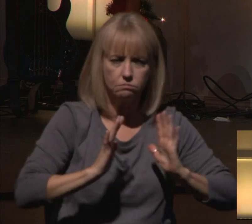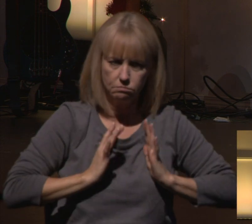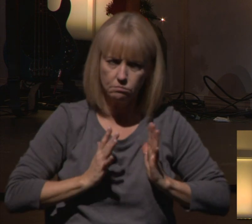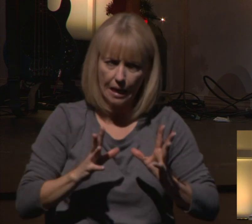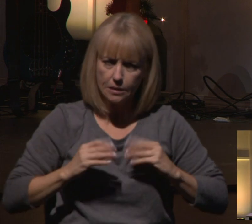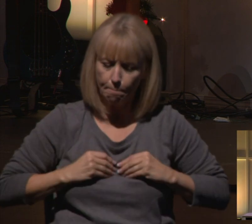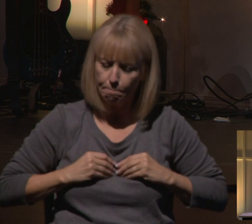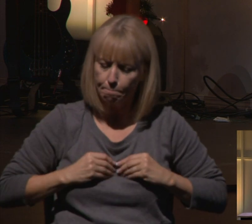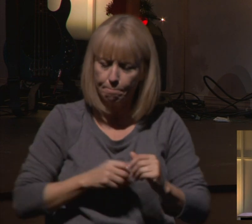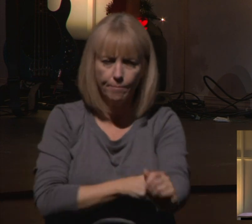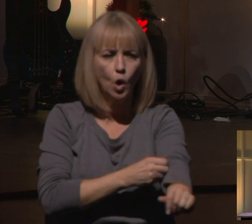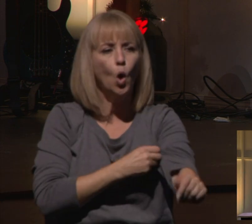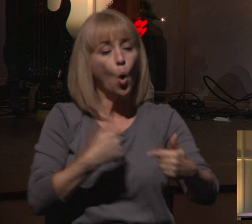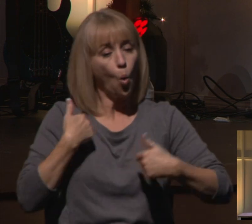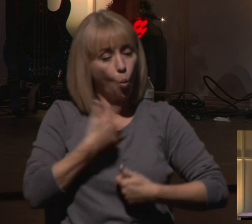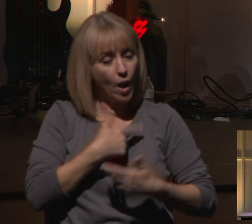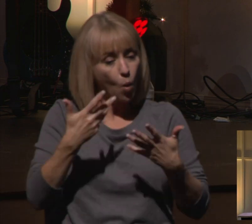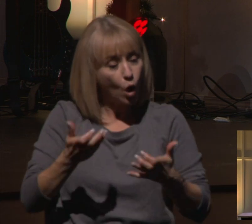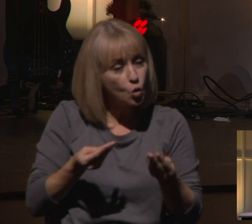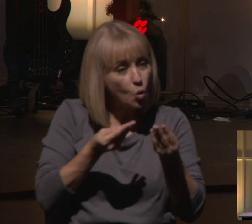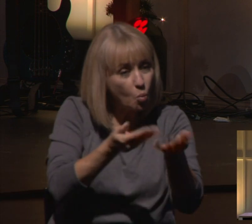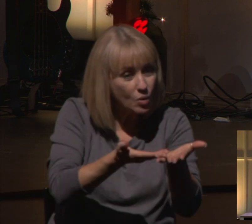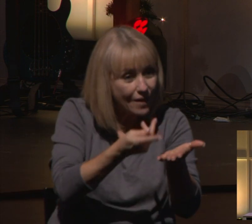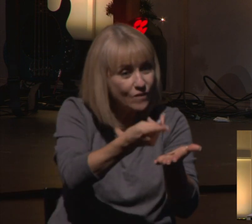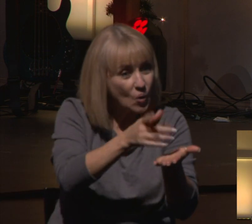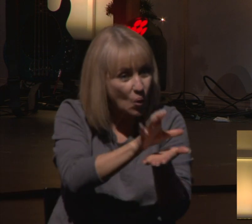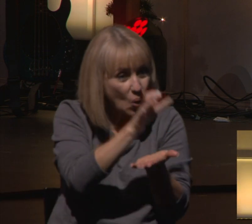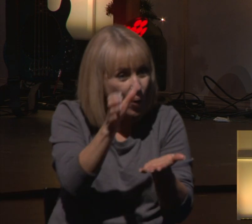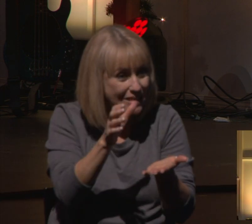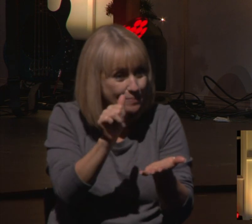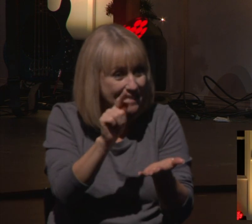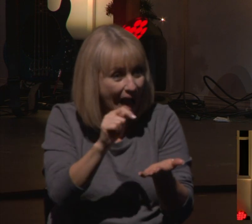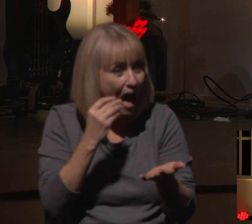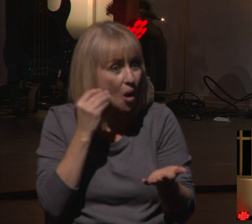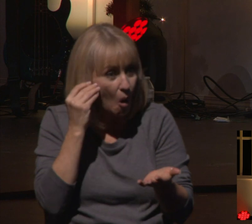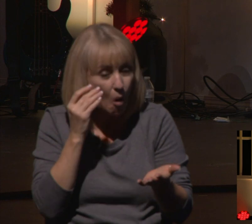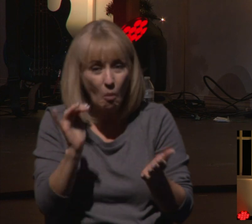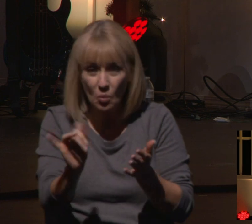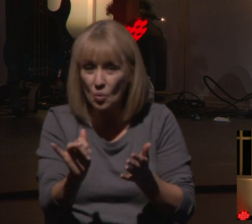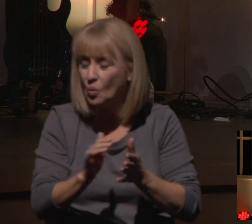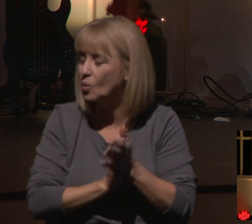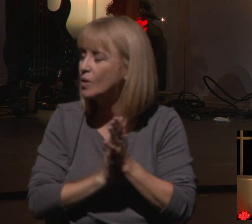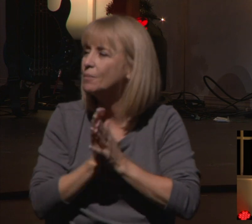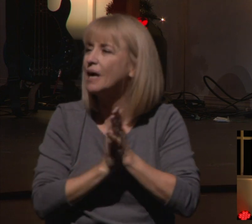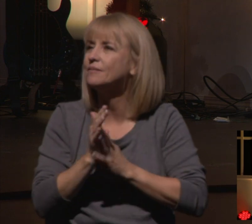some Christmas to you while you're at home. But the conversation that I hope you're having